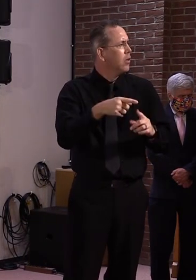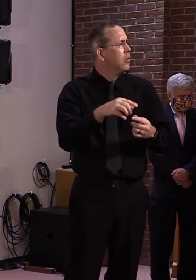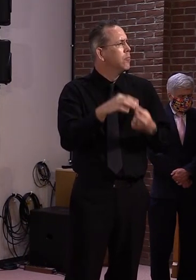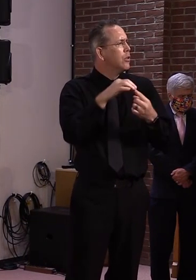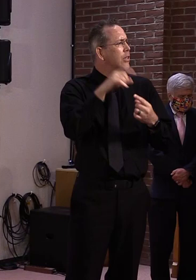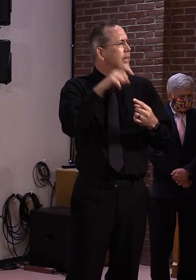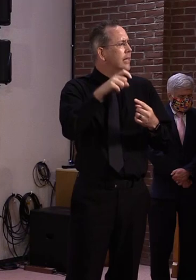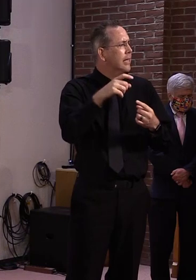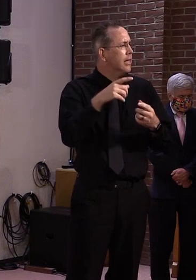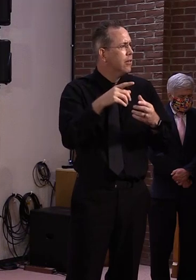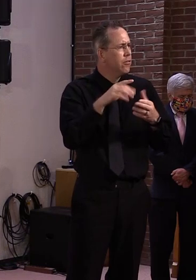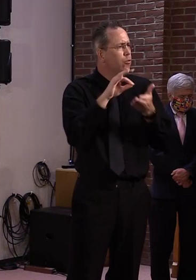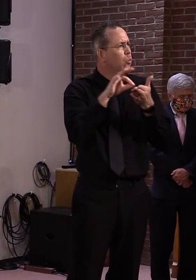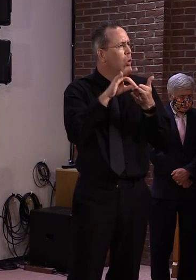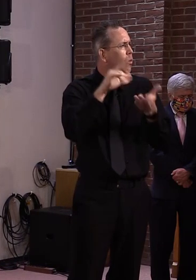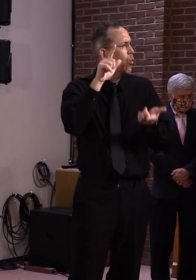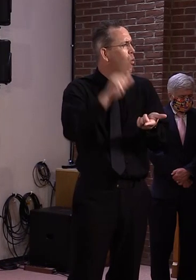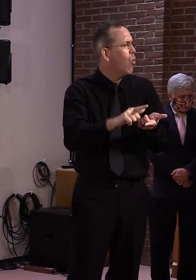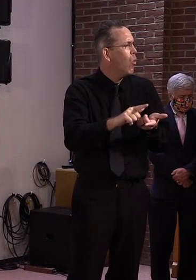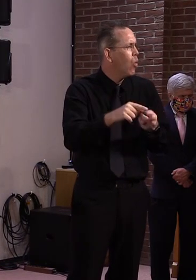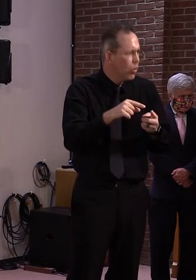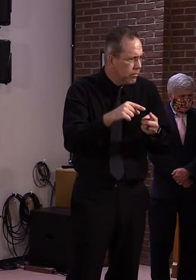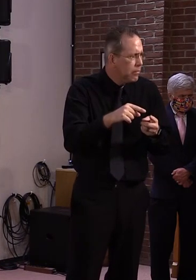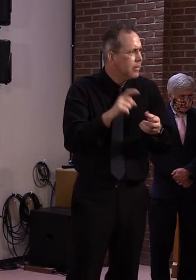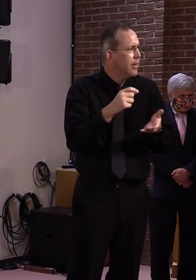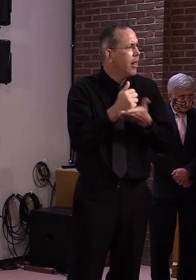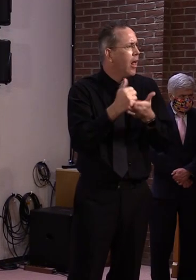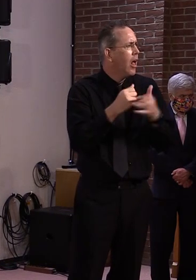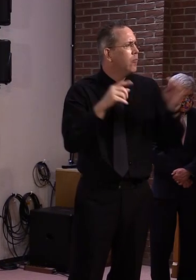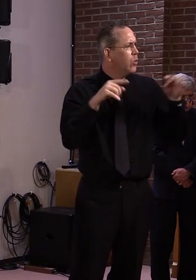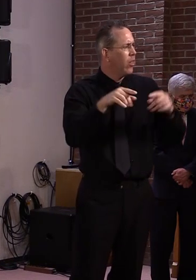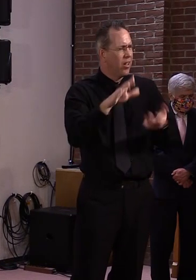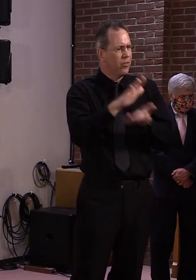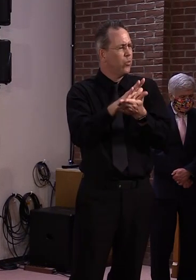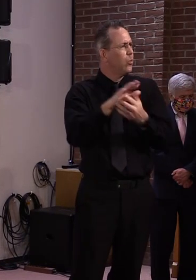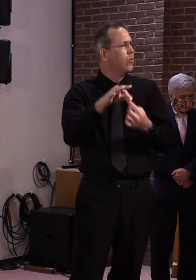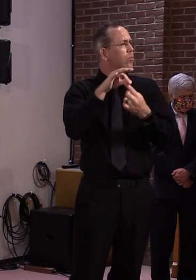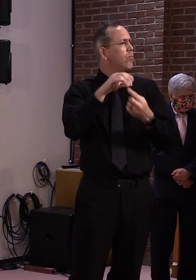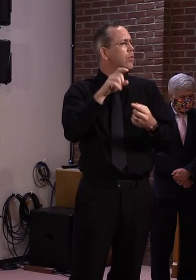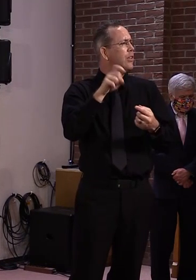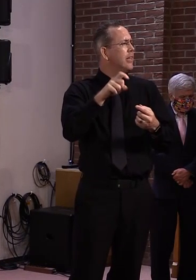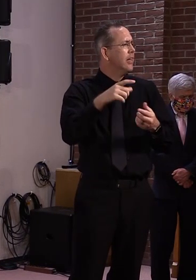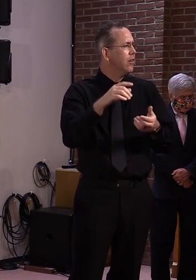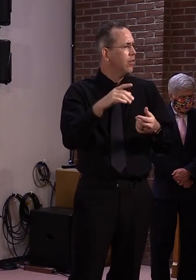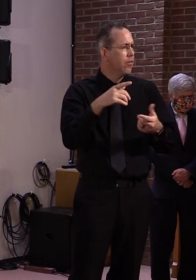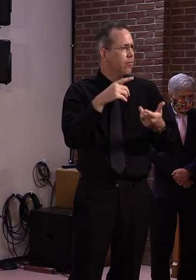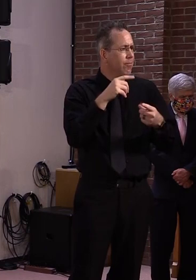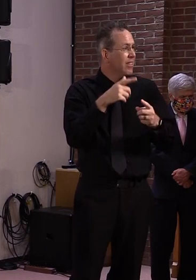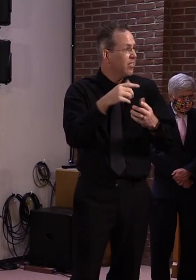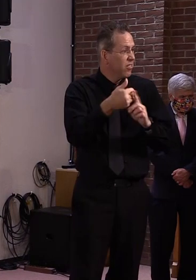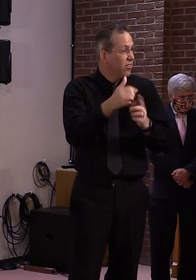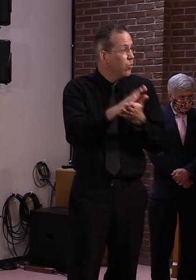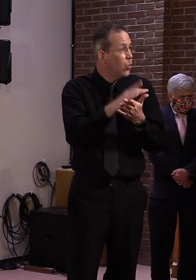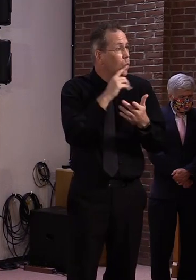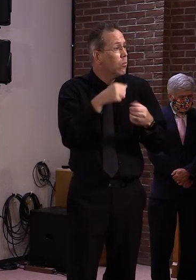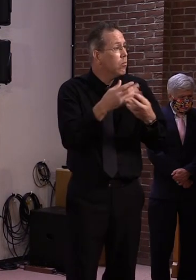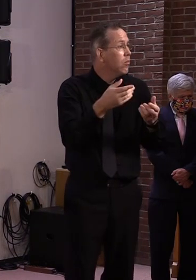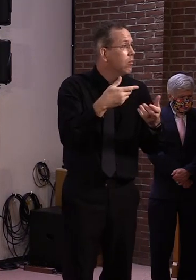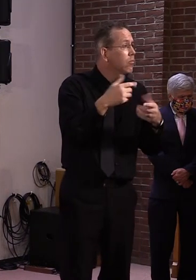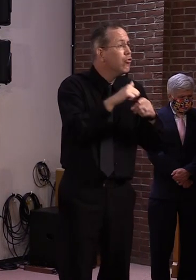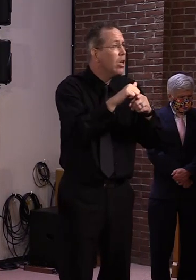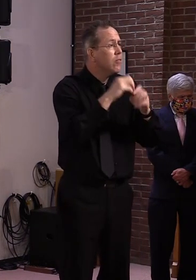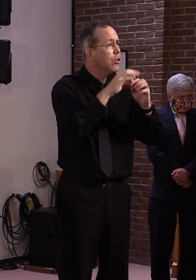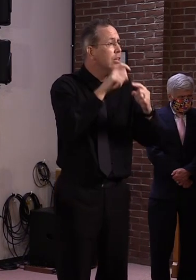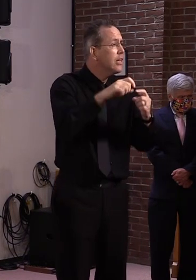So I, I know special ed was a particular problem, um, with, with folks learning at, at home,